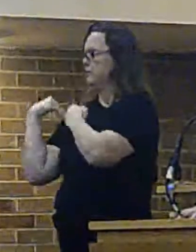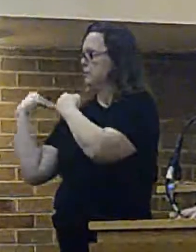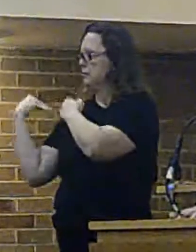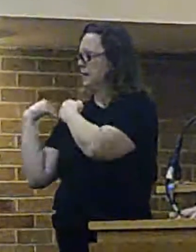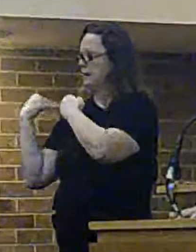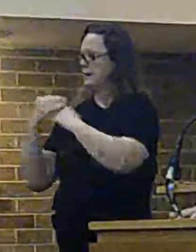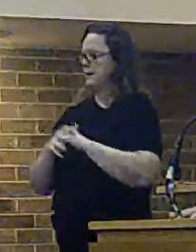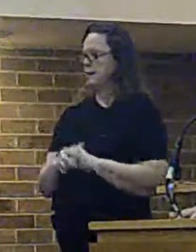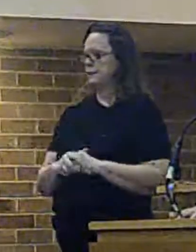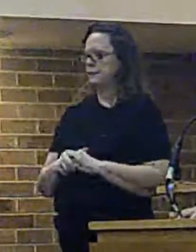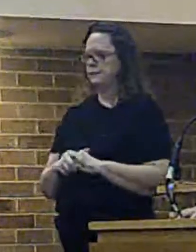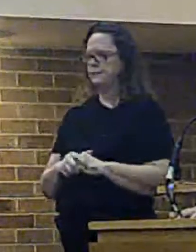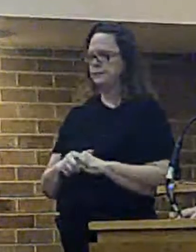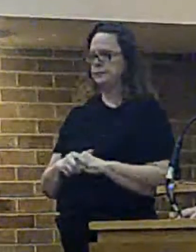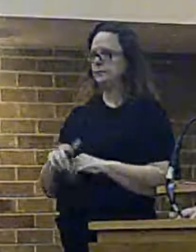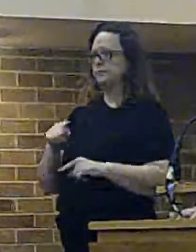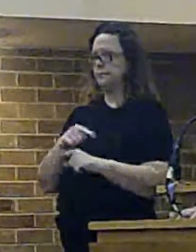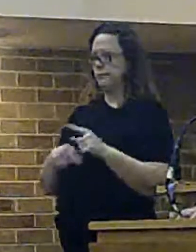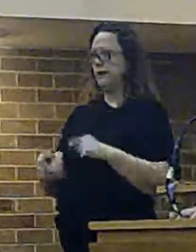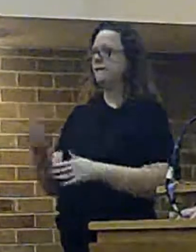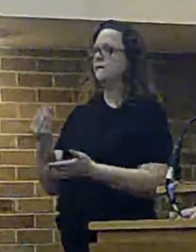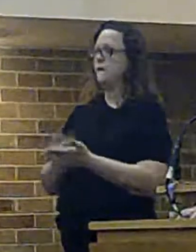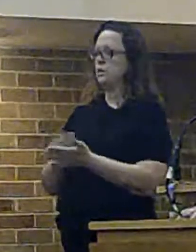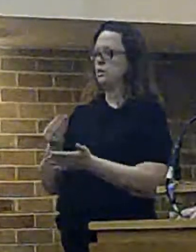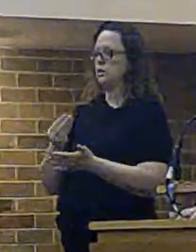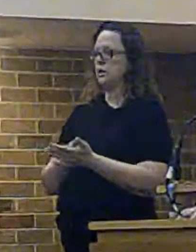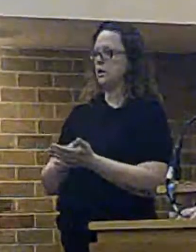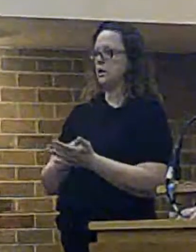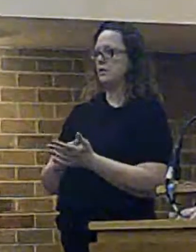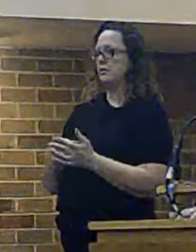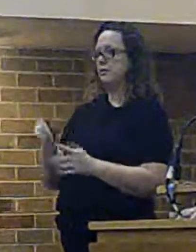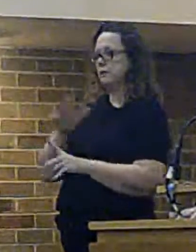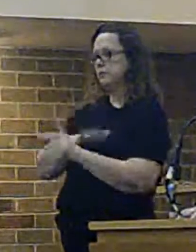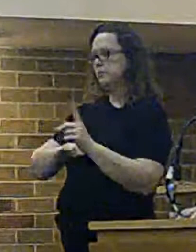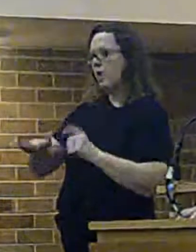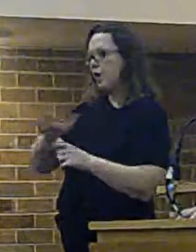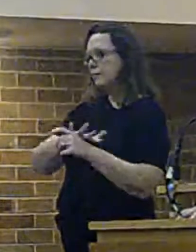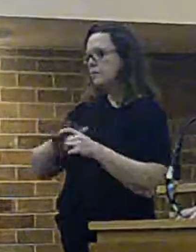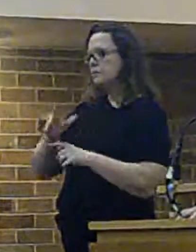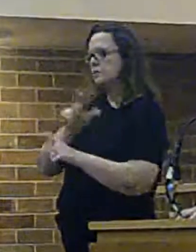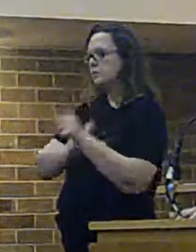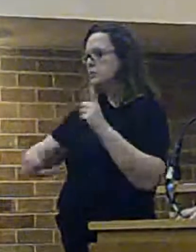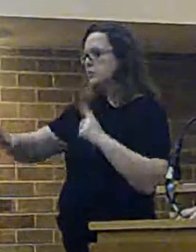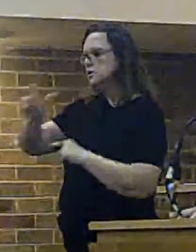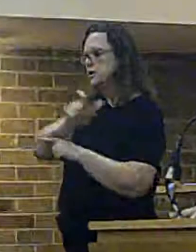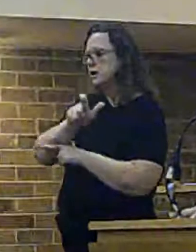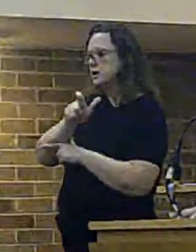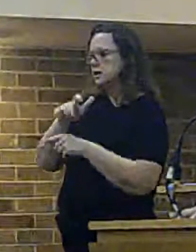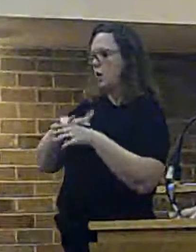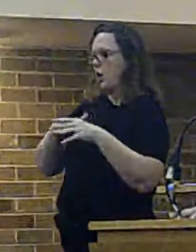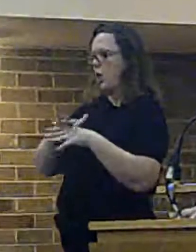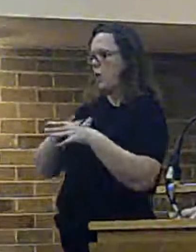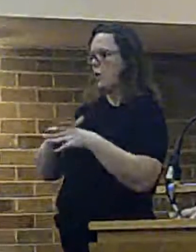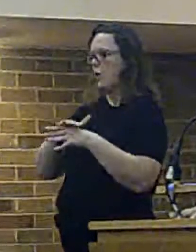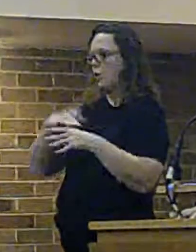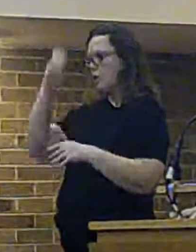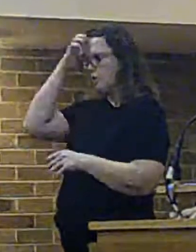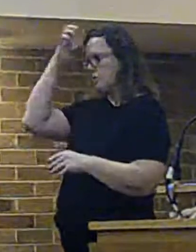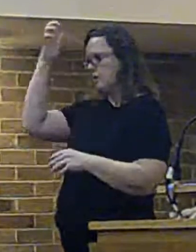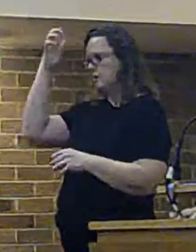We have secured capital funding from Department for Communities and Local Government for the merger programme.